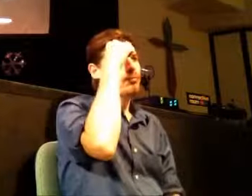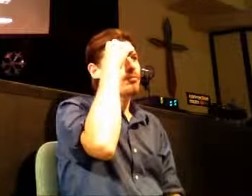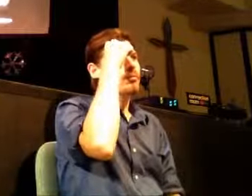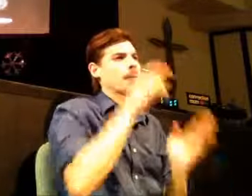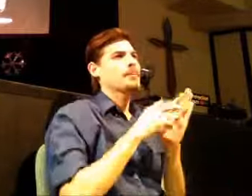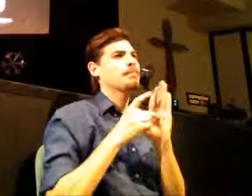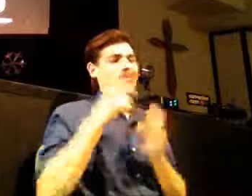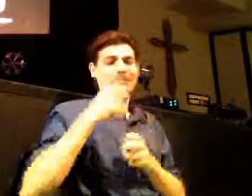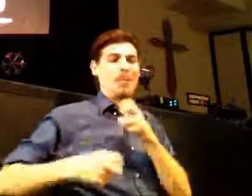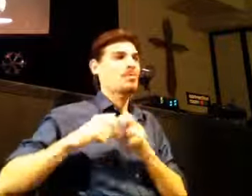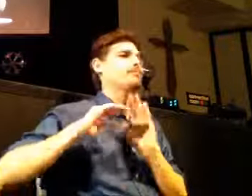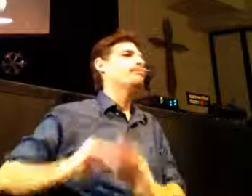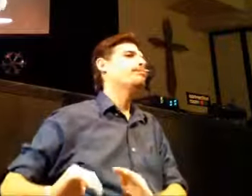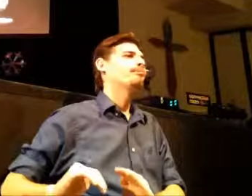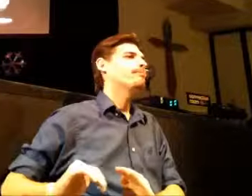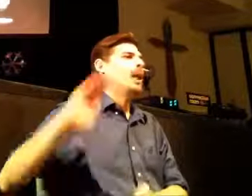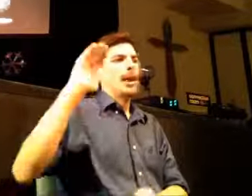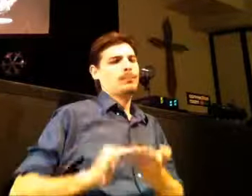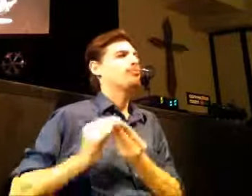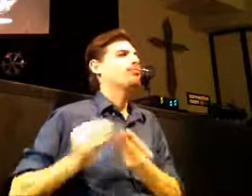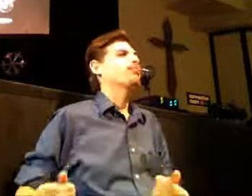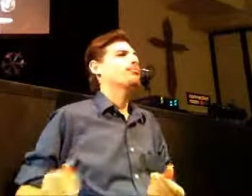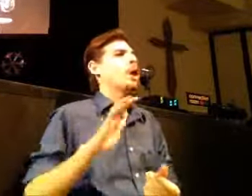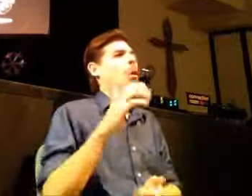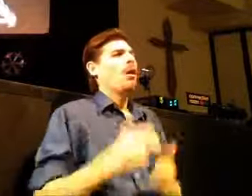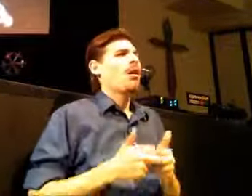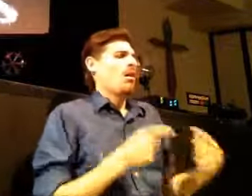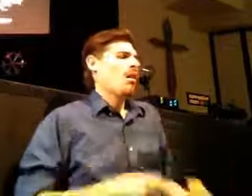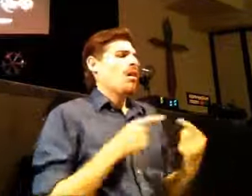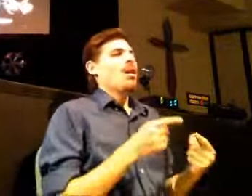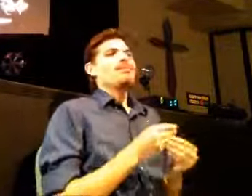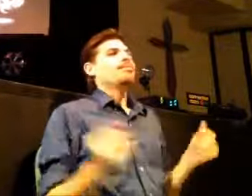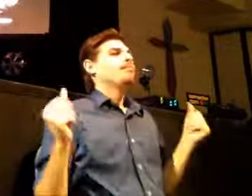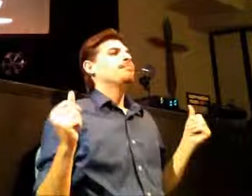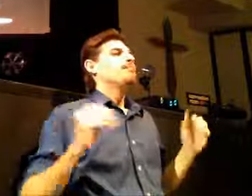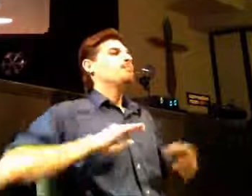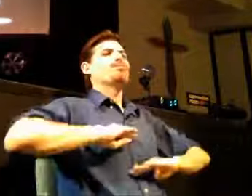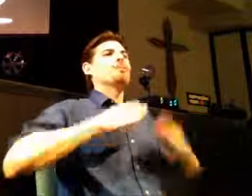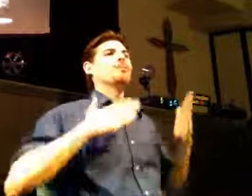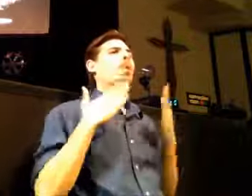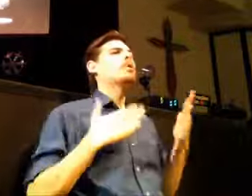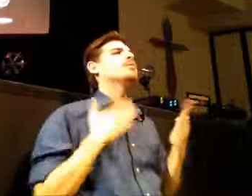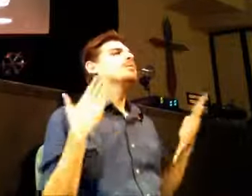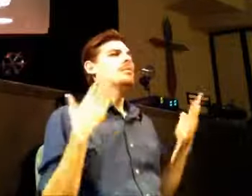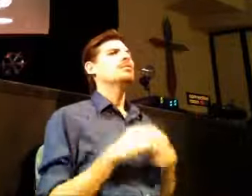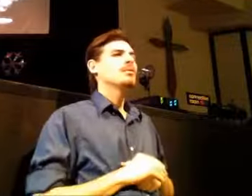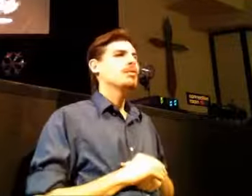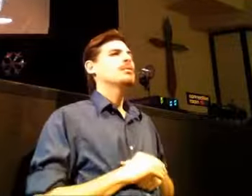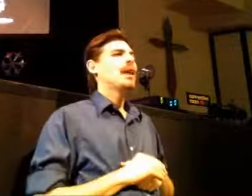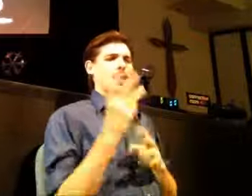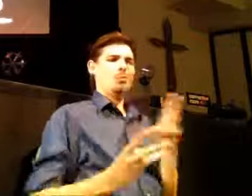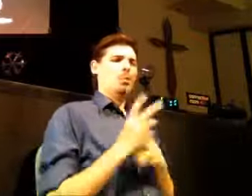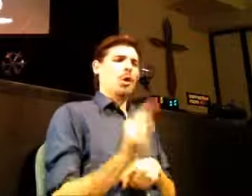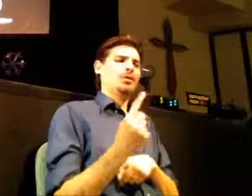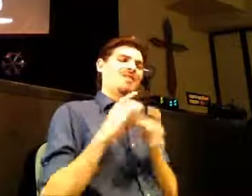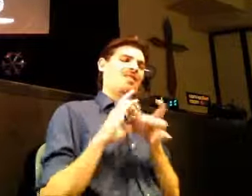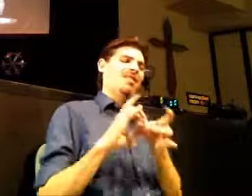feel small. It will empower you to overcome those difficulties. It will give you a sense of joy that can't be experienced in just what this world has to offer. So,